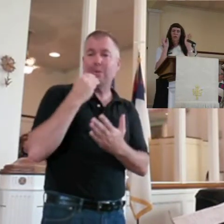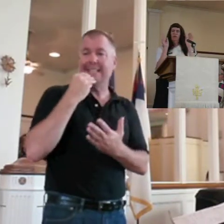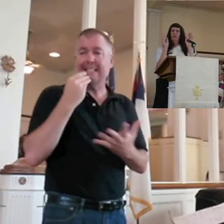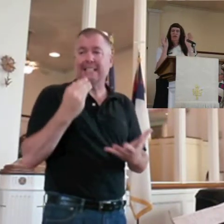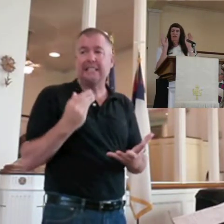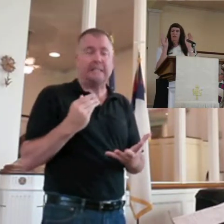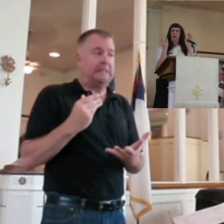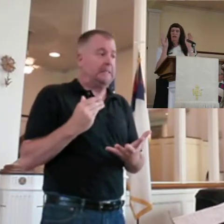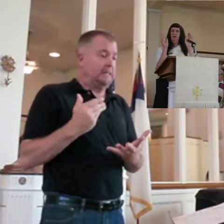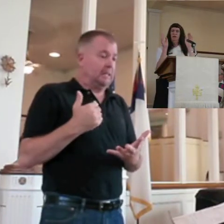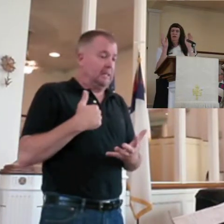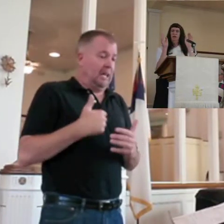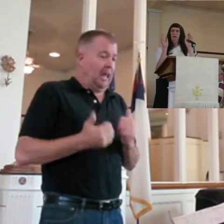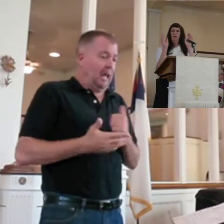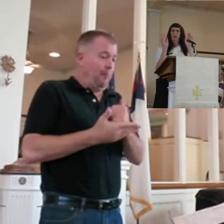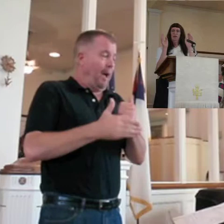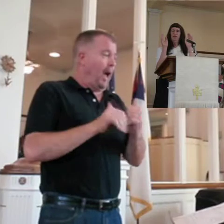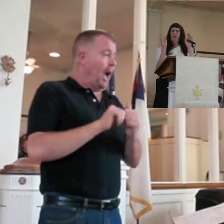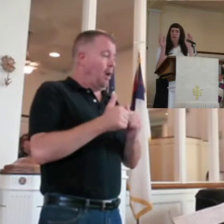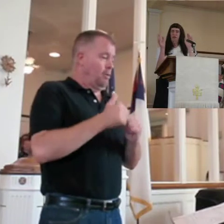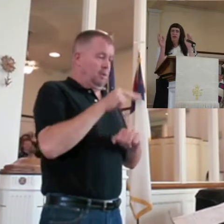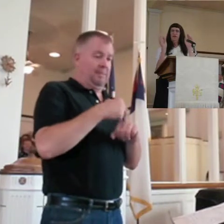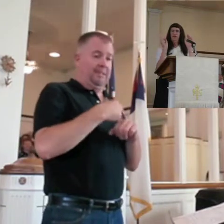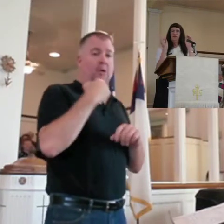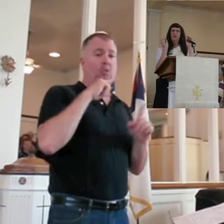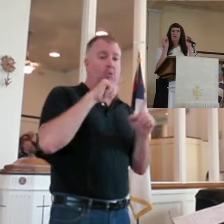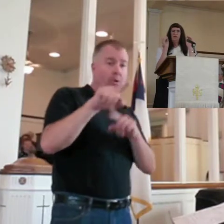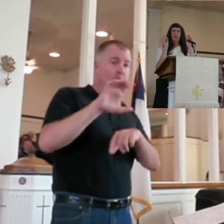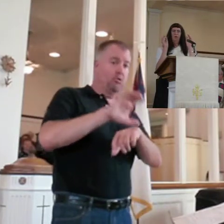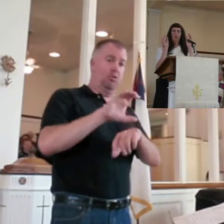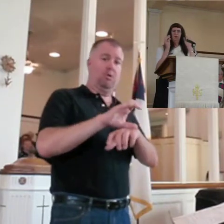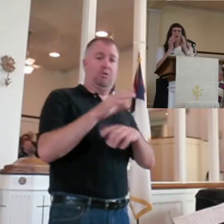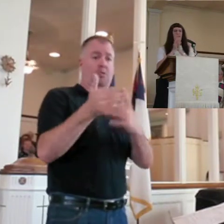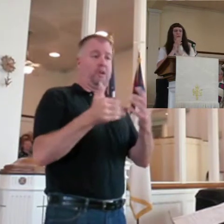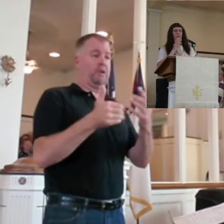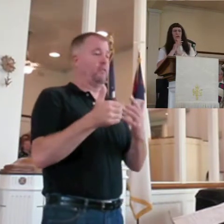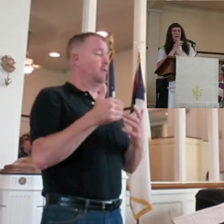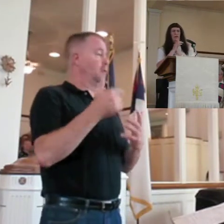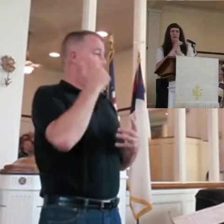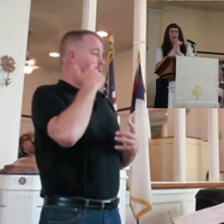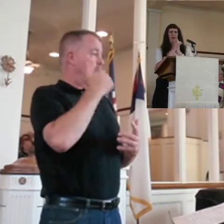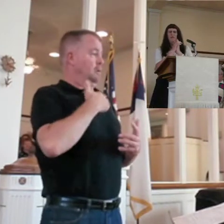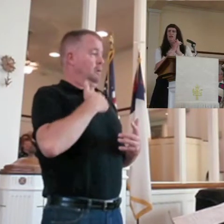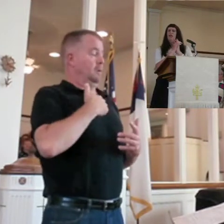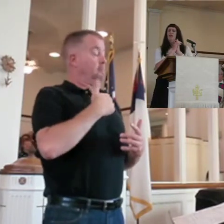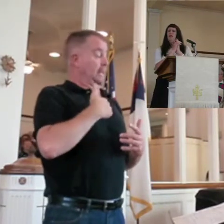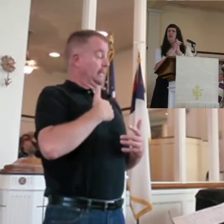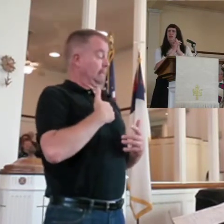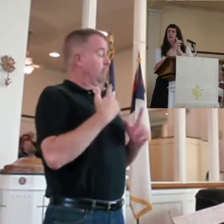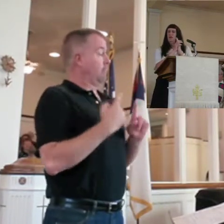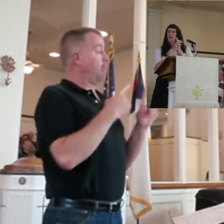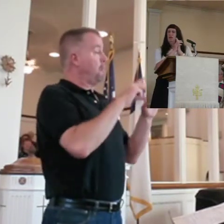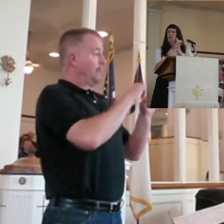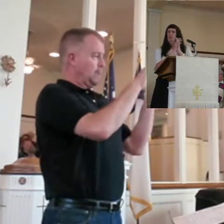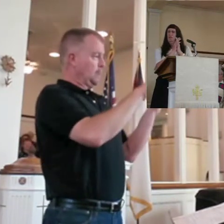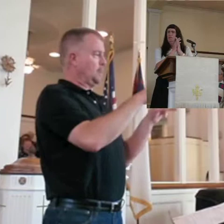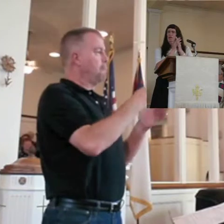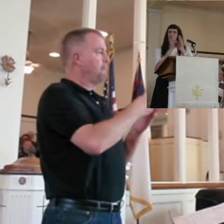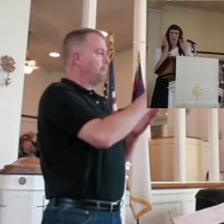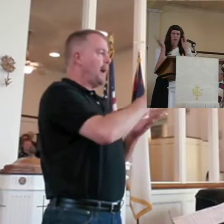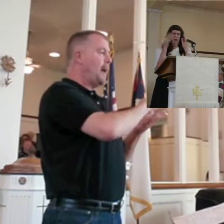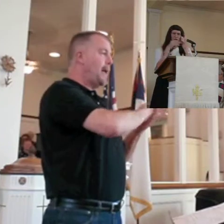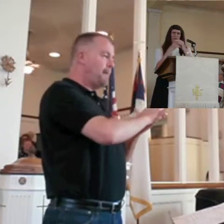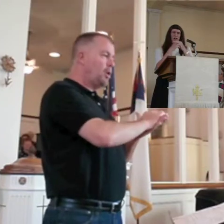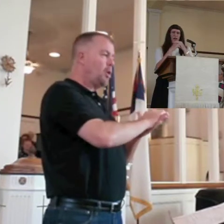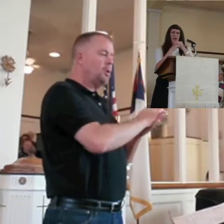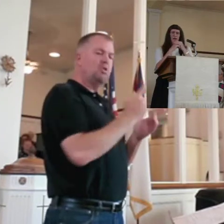I don't know what possessed me. I normally would say, we'll go to St. Vincent's or something. What possessed me? I said, I'm going over to Mickey D's there, and I'm going to buy a hamburger for